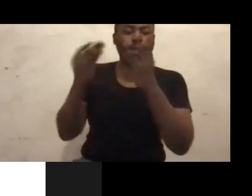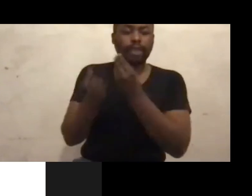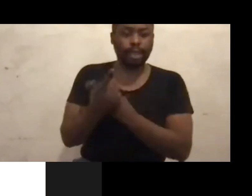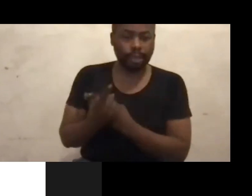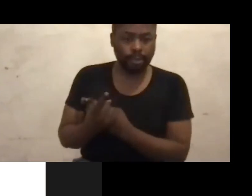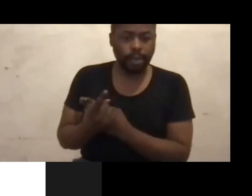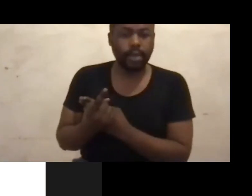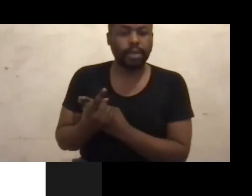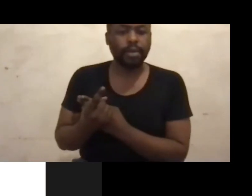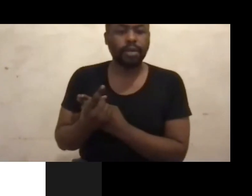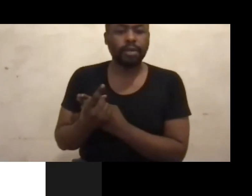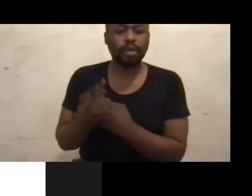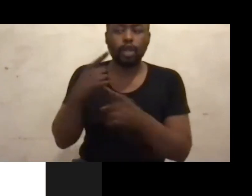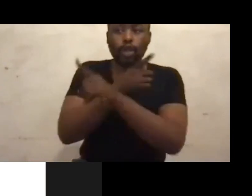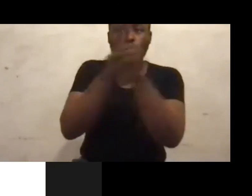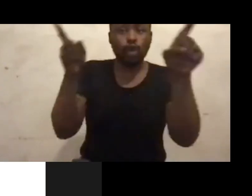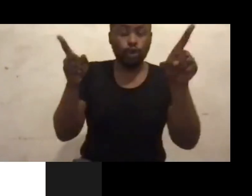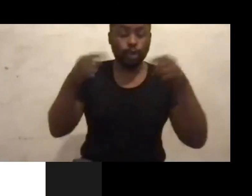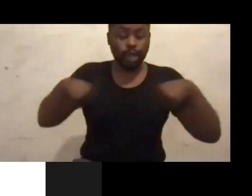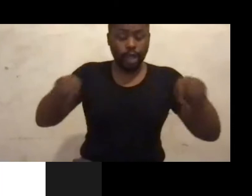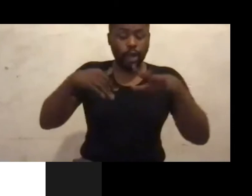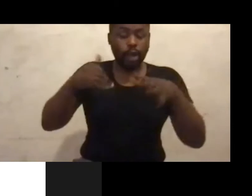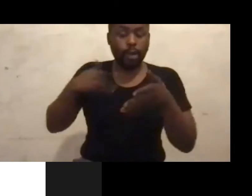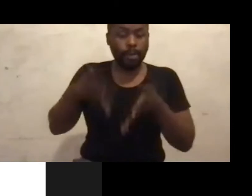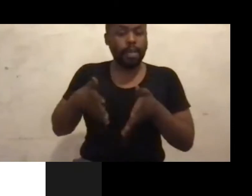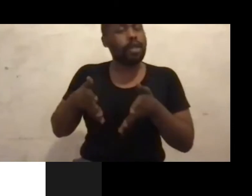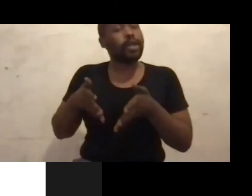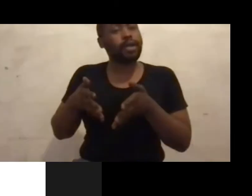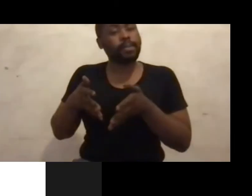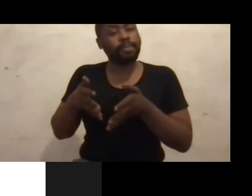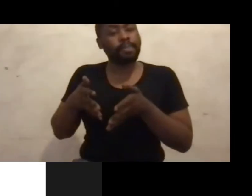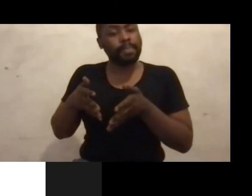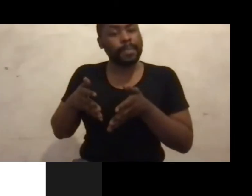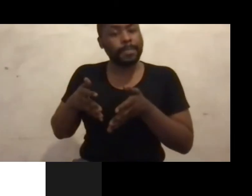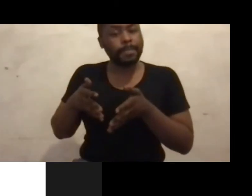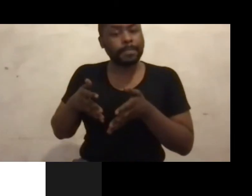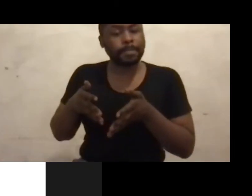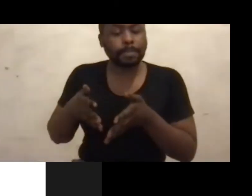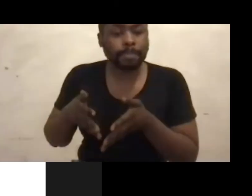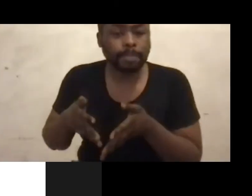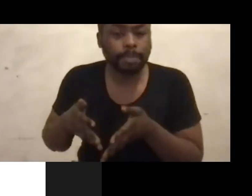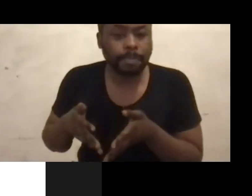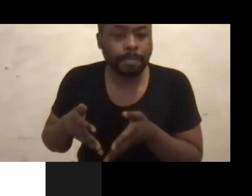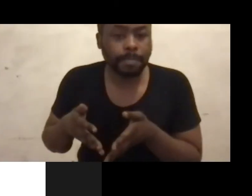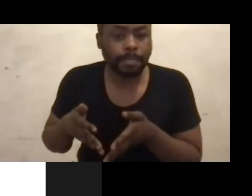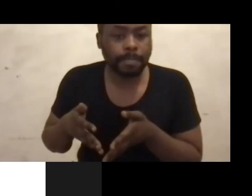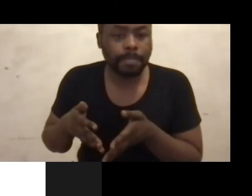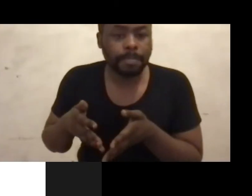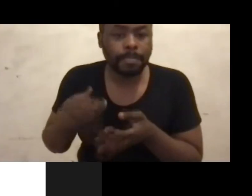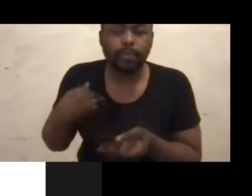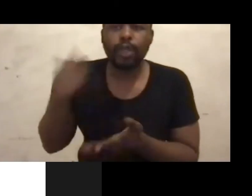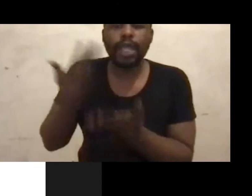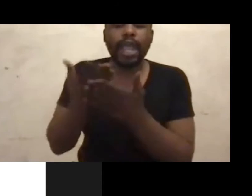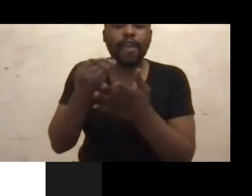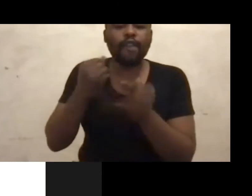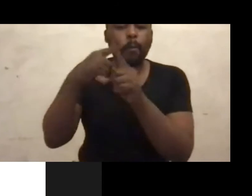tell to those around me. And if at all God was going to give me children, which he later did, a positive story to tell my children.